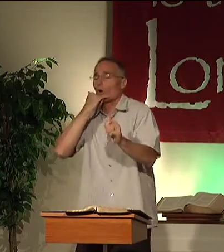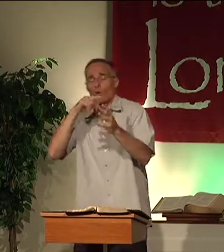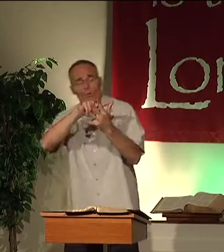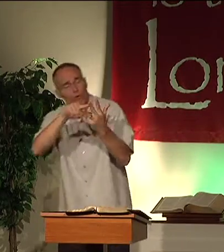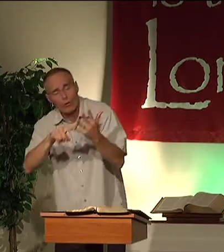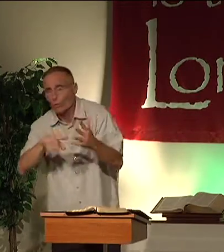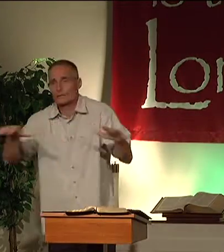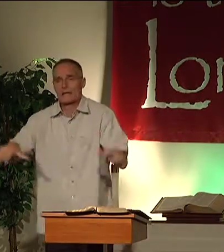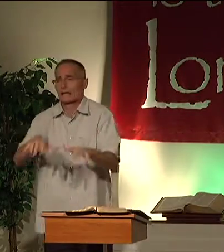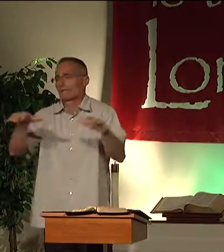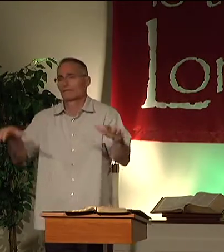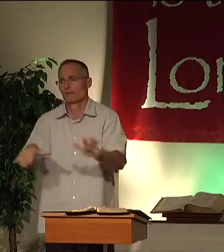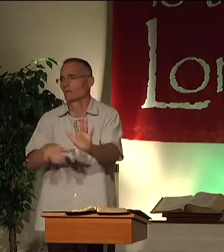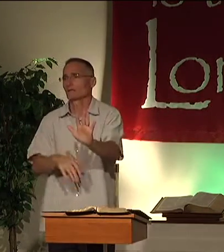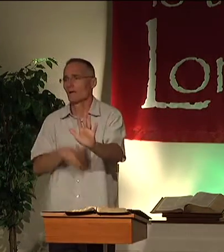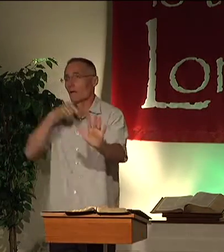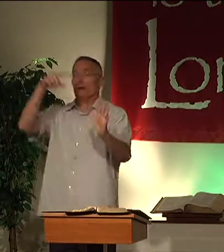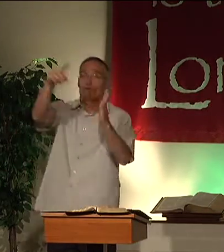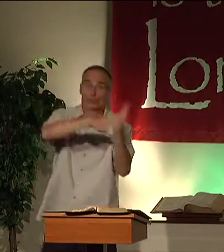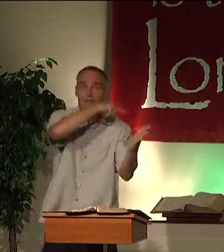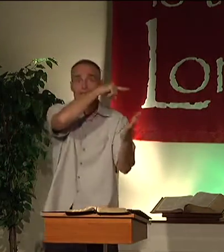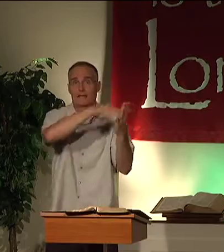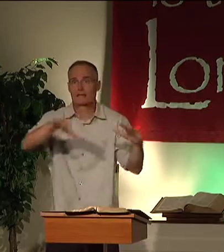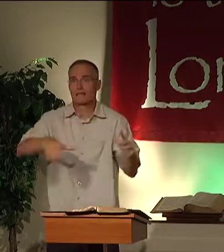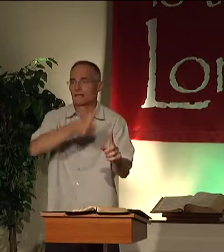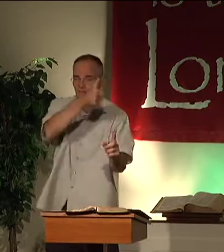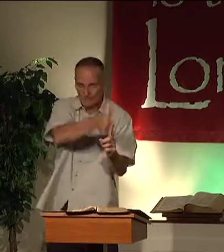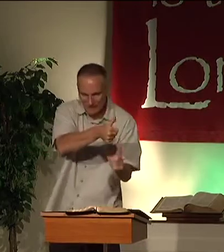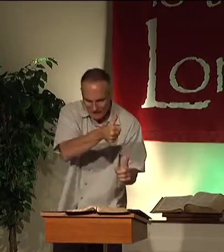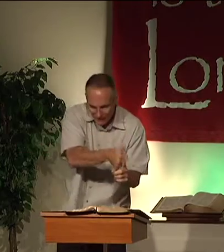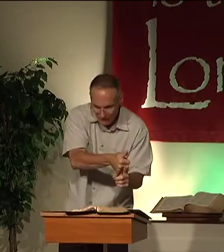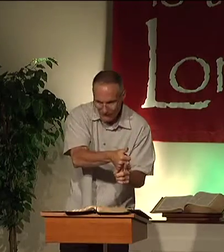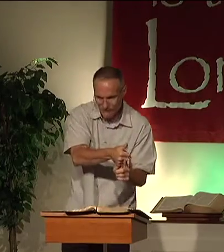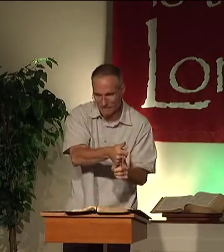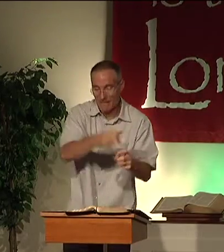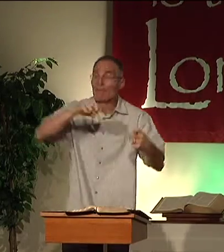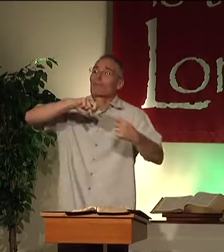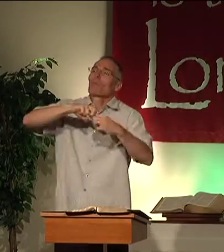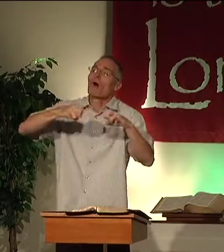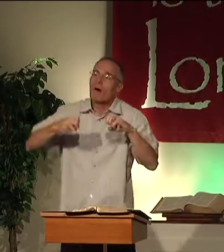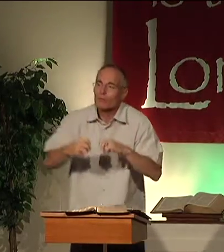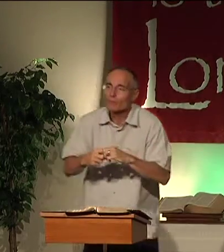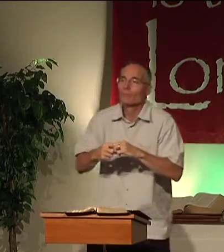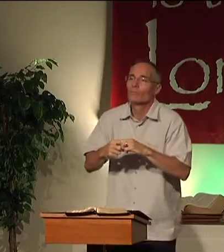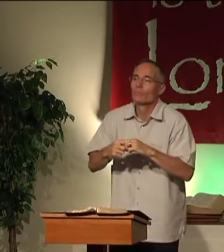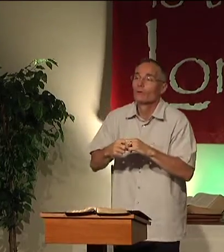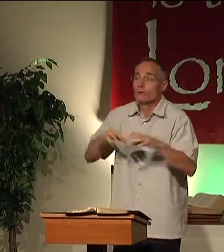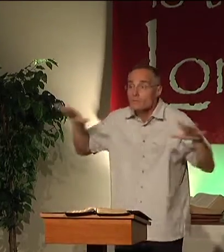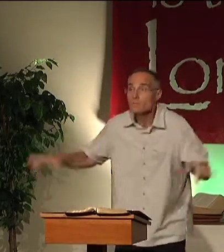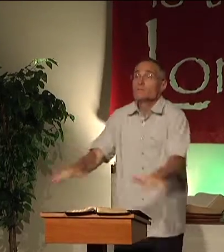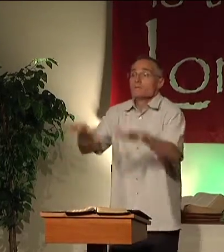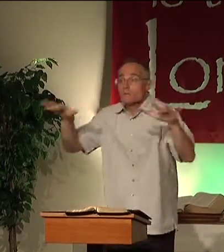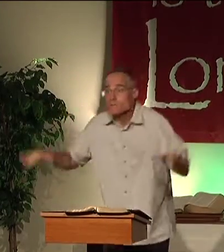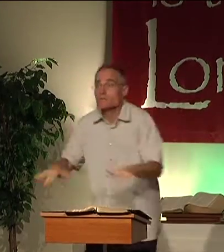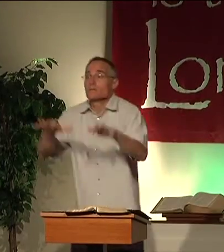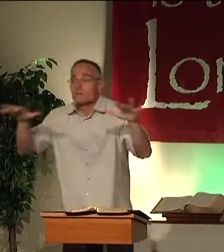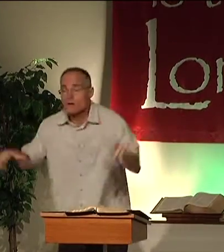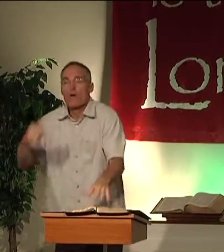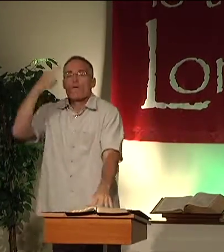whatever cause it is, and there's nothing wrong with those activities. I'm not criticizing them. But the problem is, all